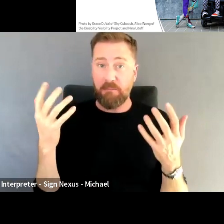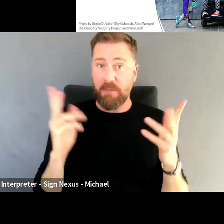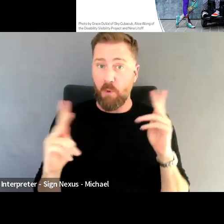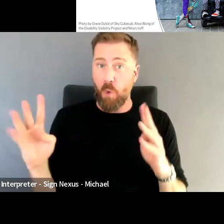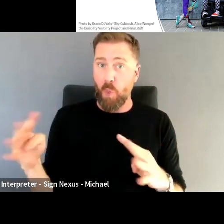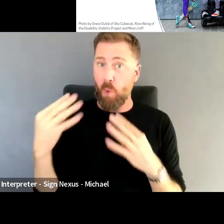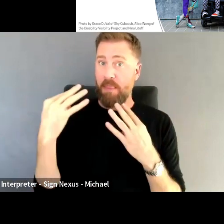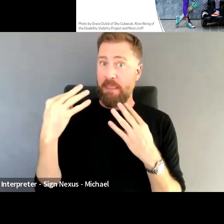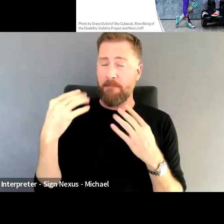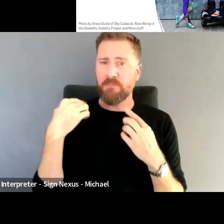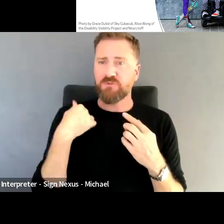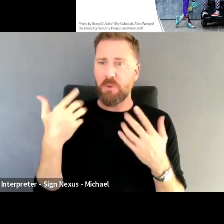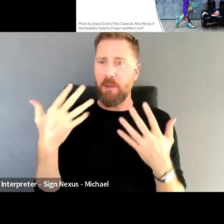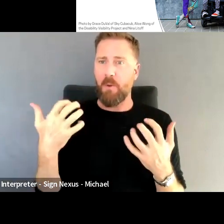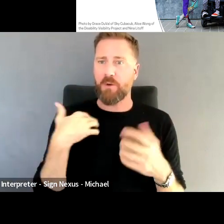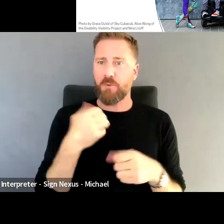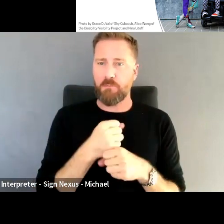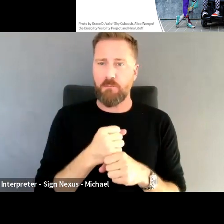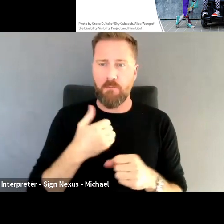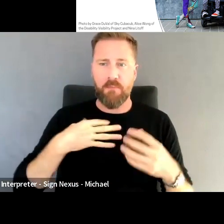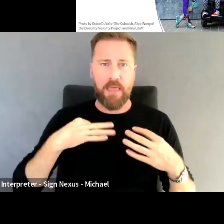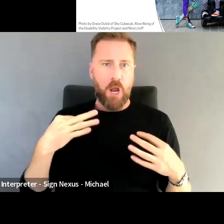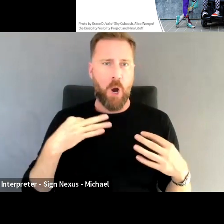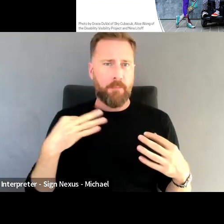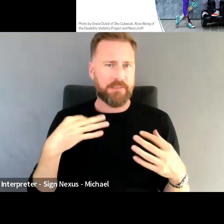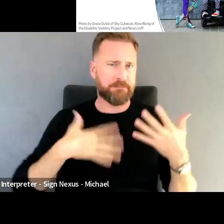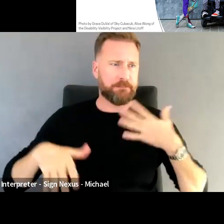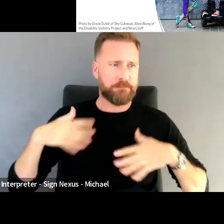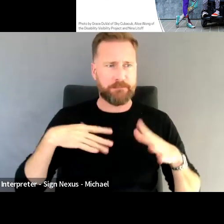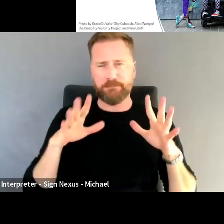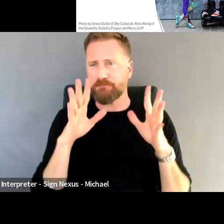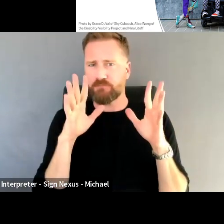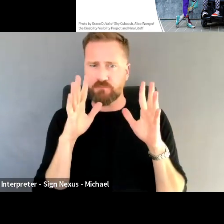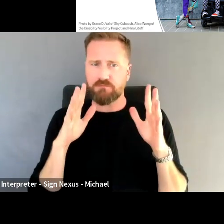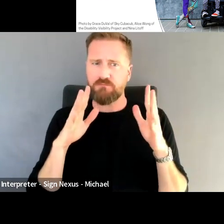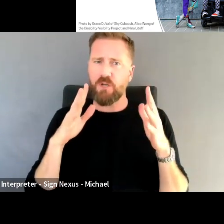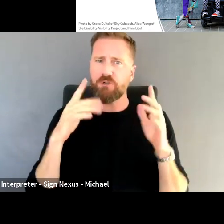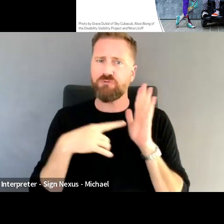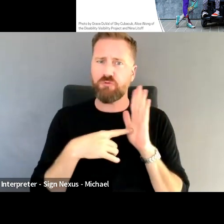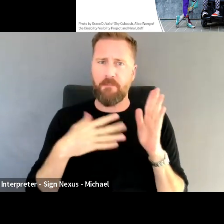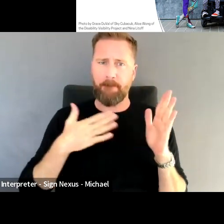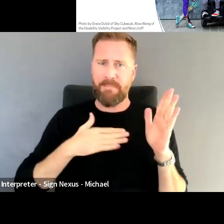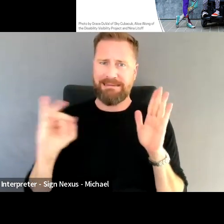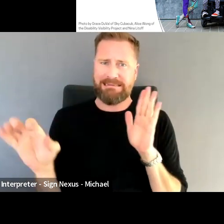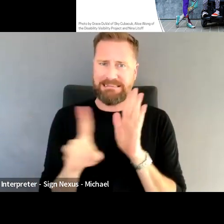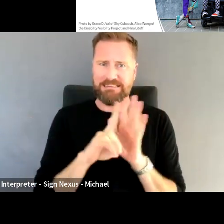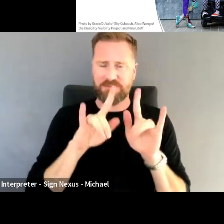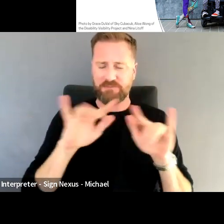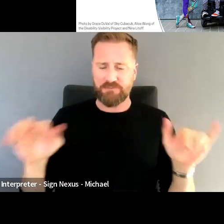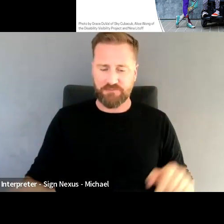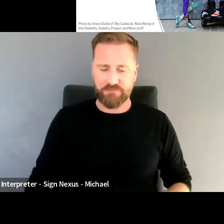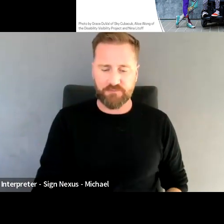garments that showed off all of my identities. I then gained a